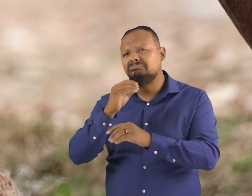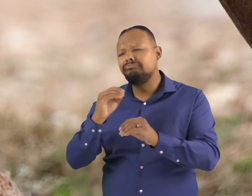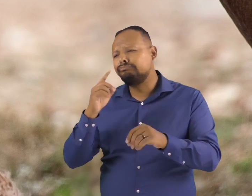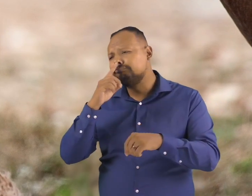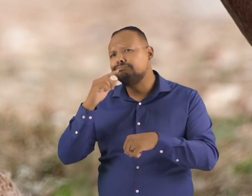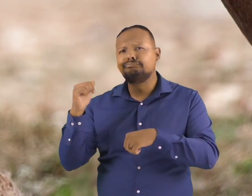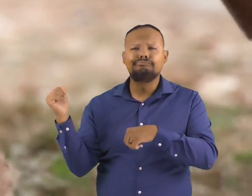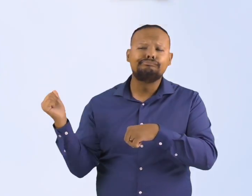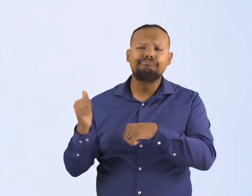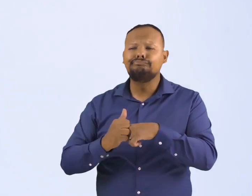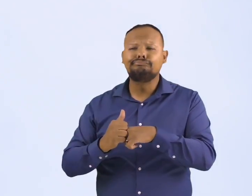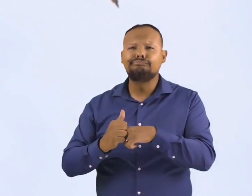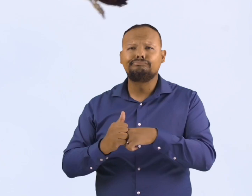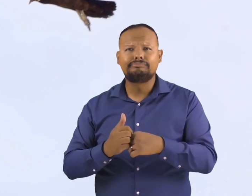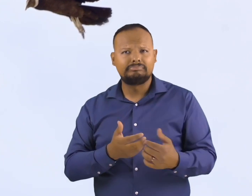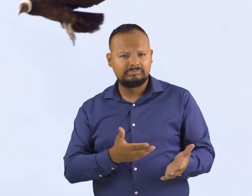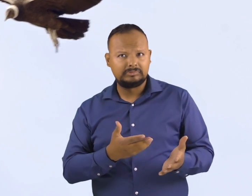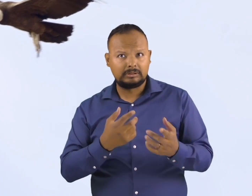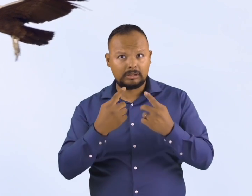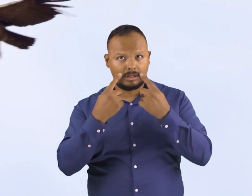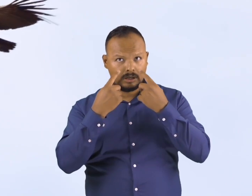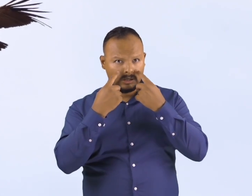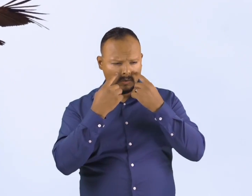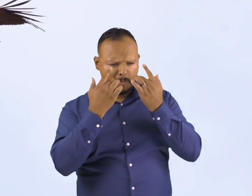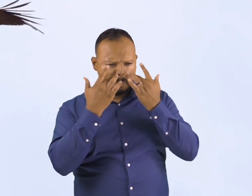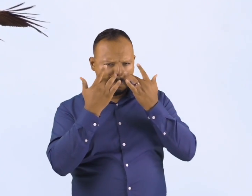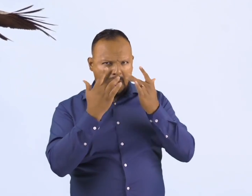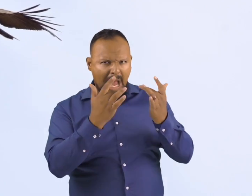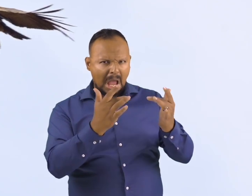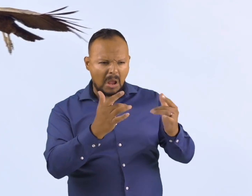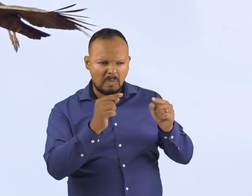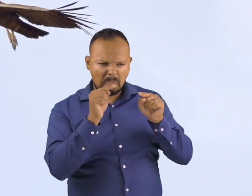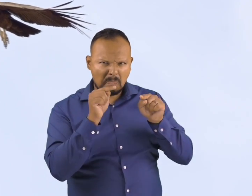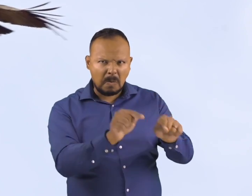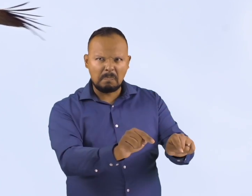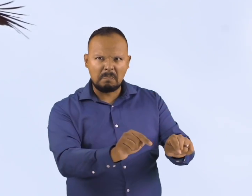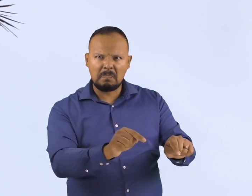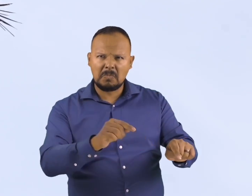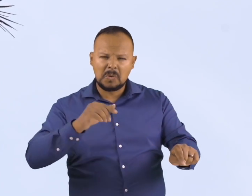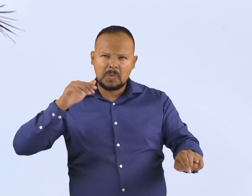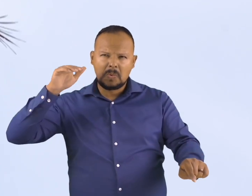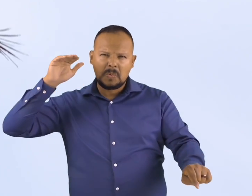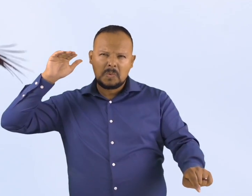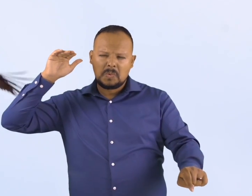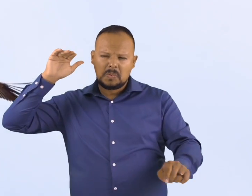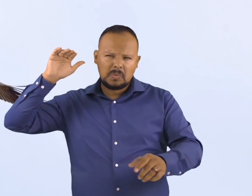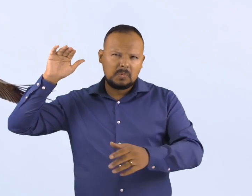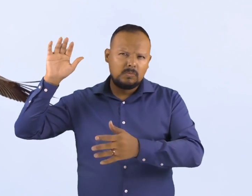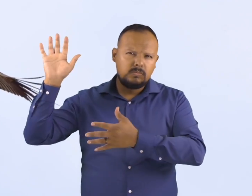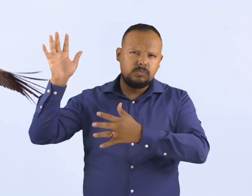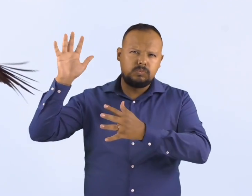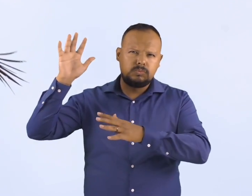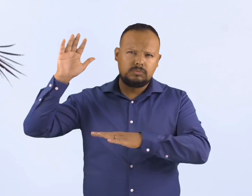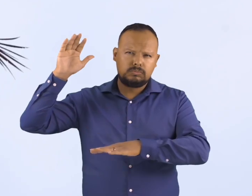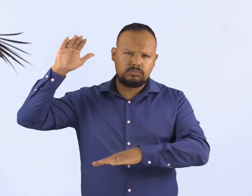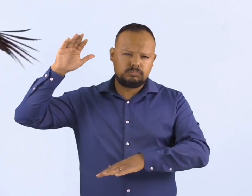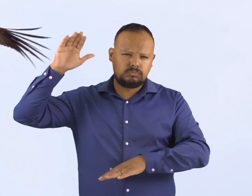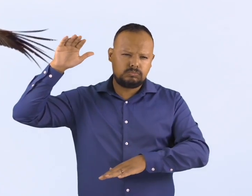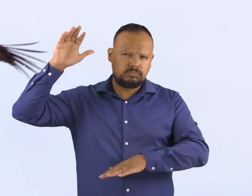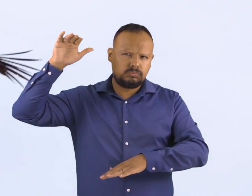smell. Instead, condors have sharp eyesight, so they soar high above on wind thermals looking for